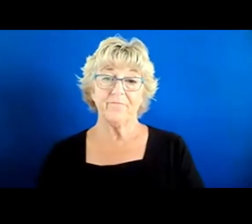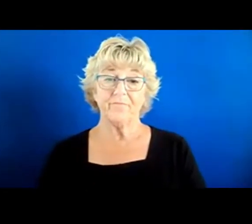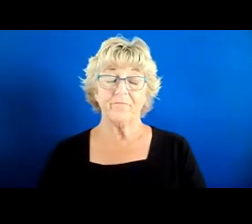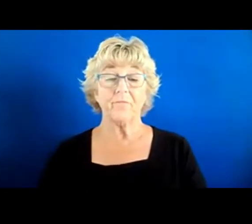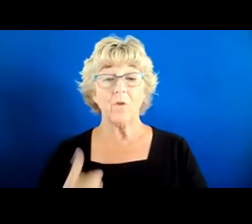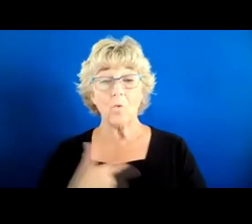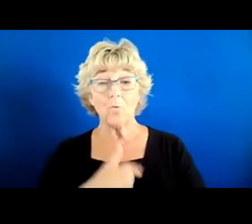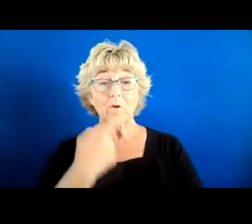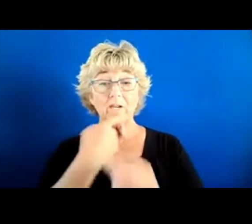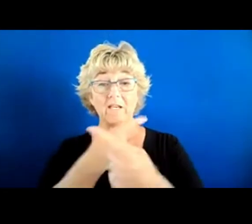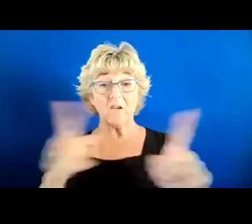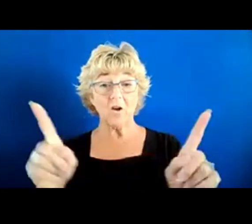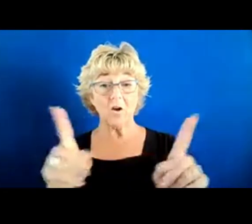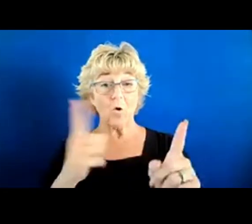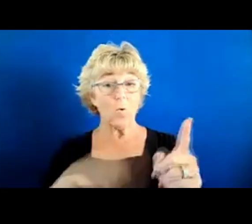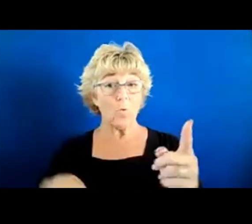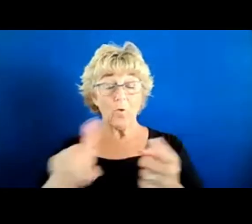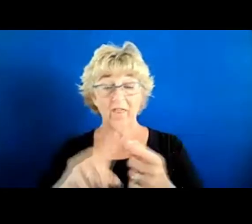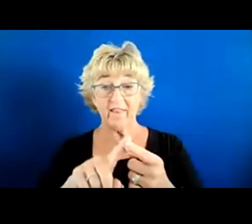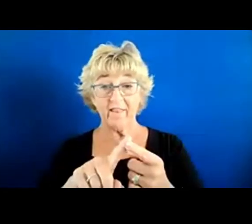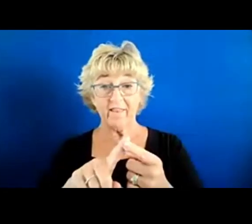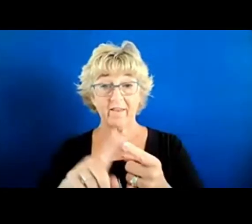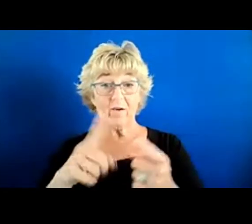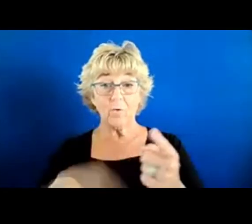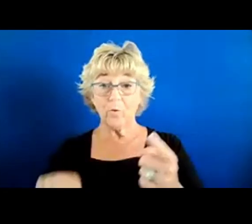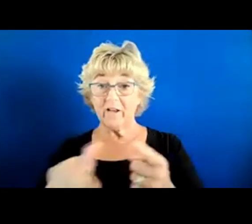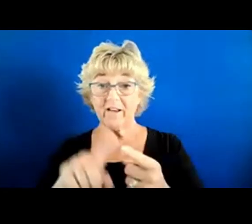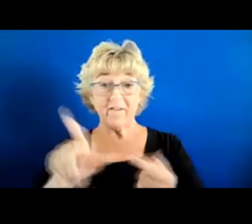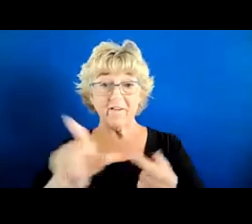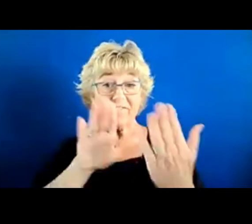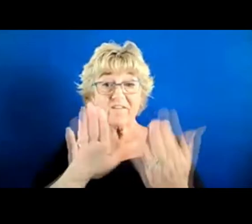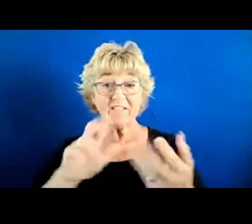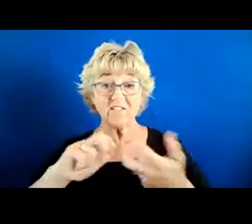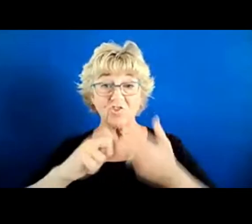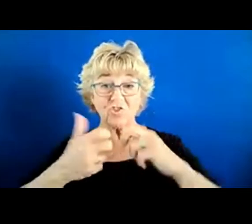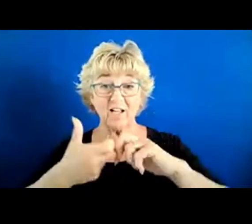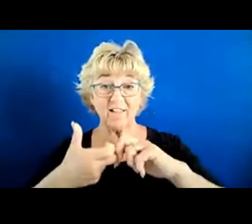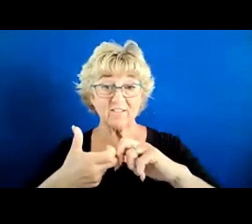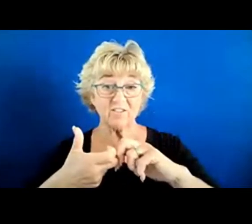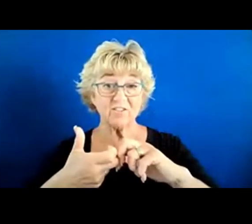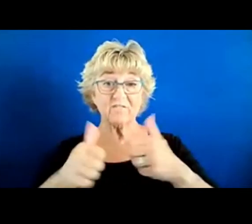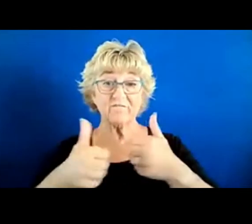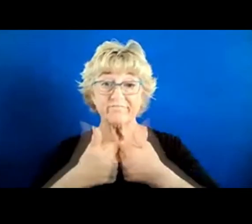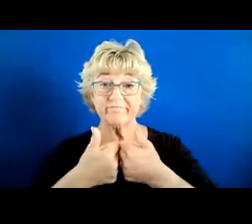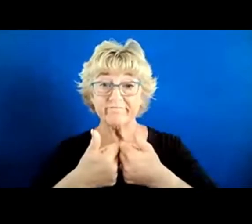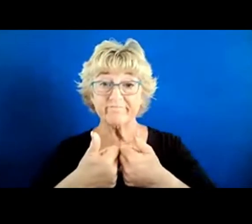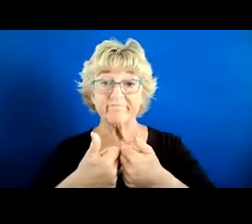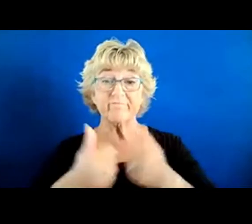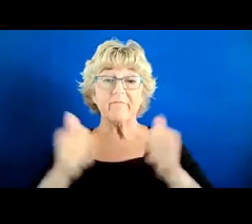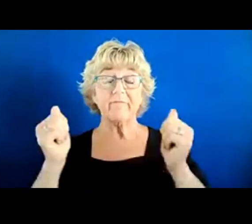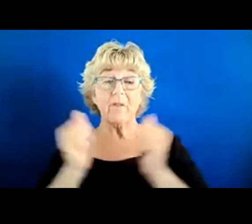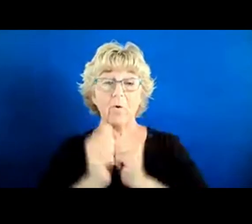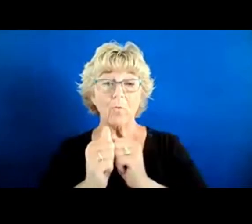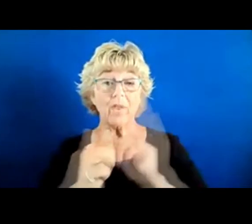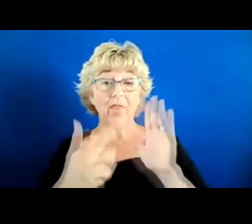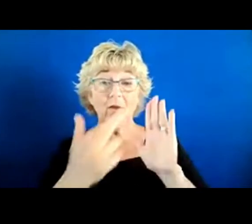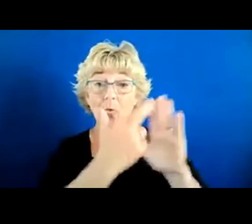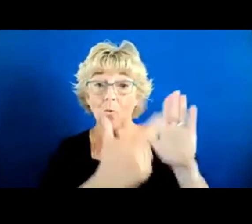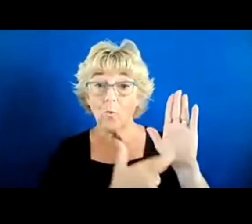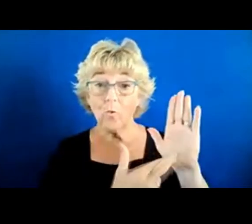people is, whenever you're faced with a challenge, whenever you're faced with a rule